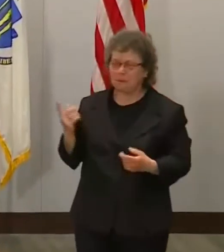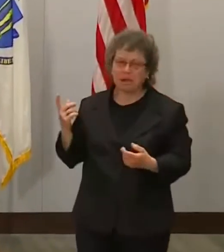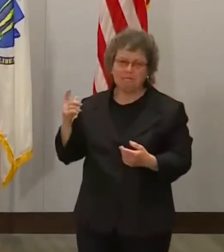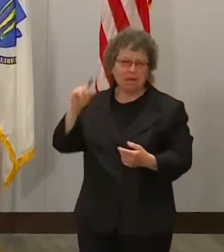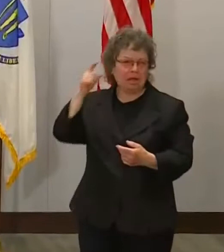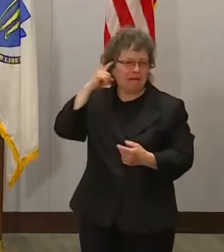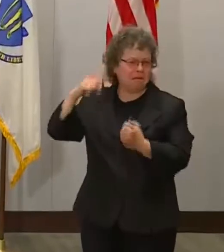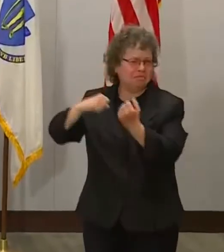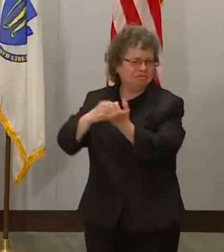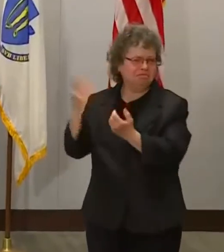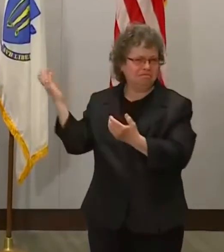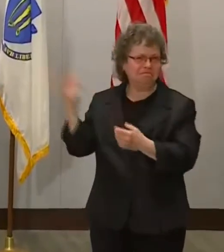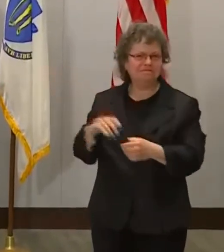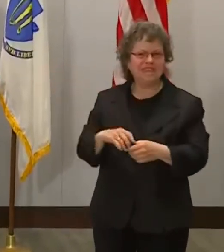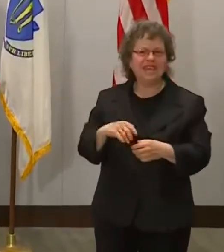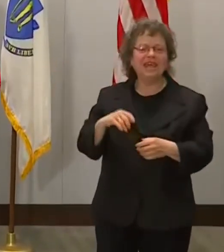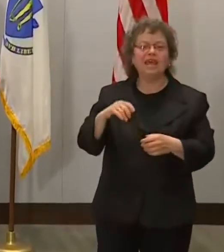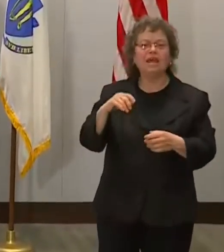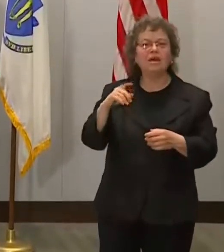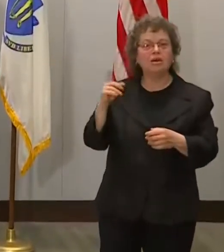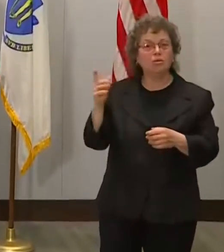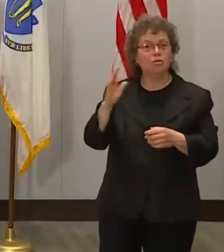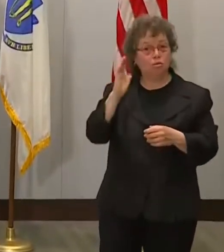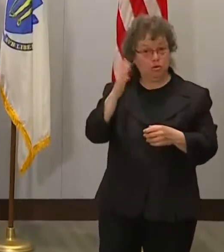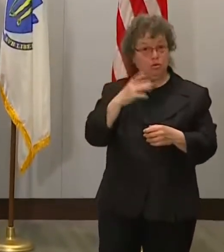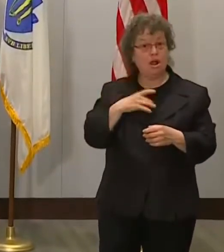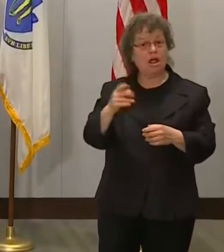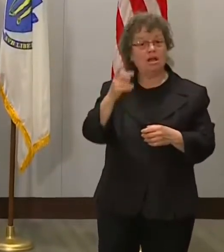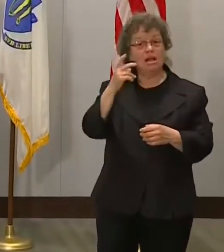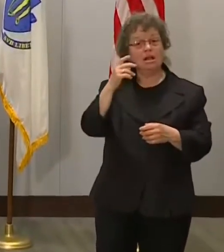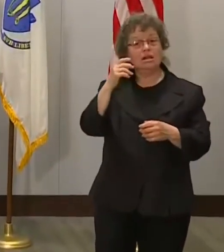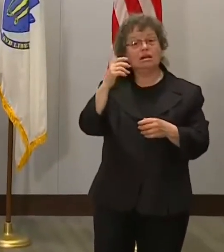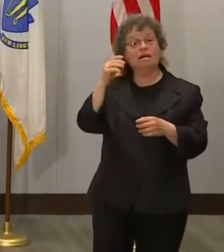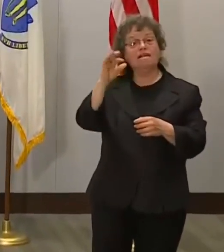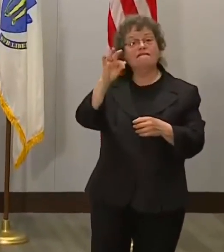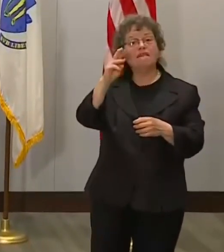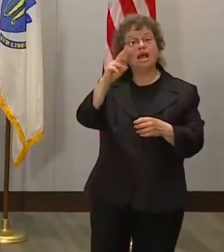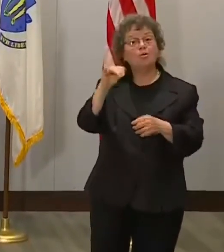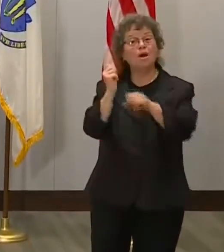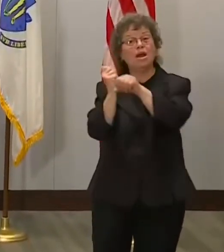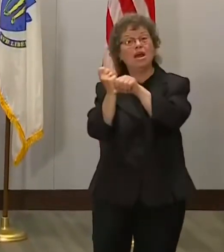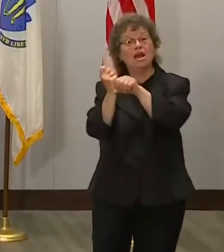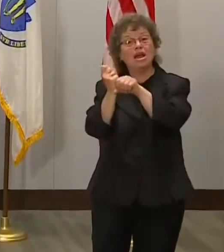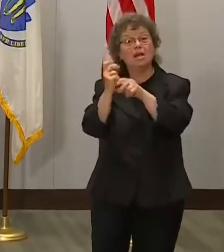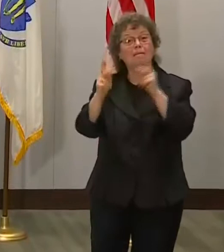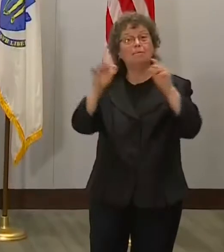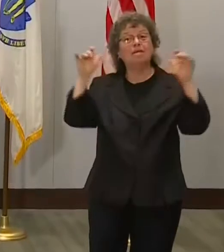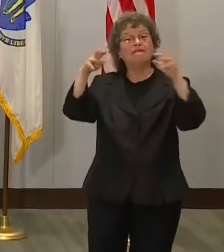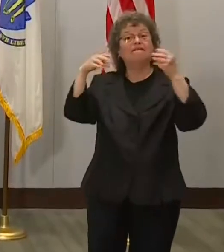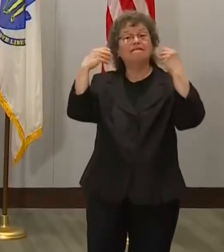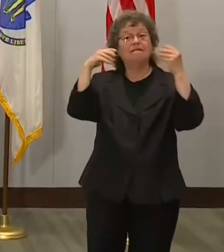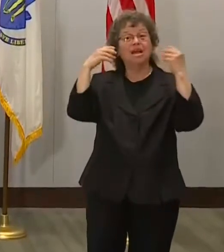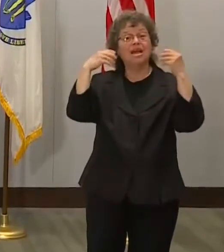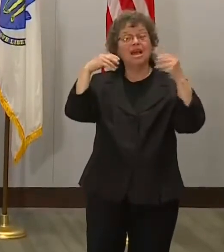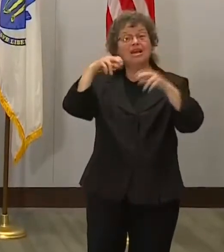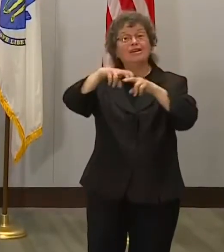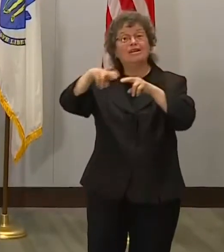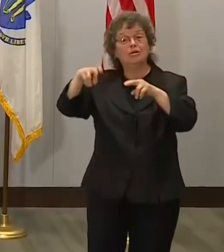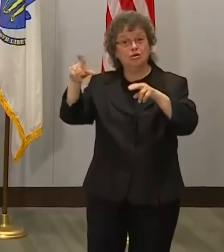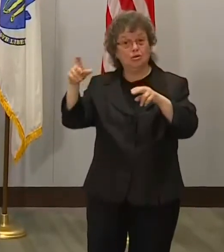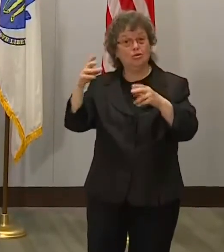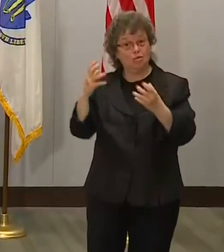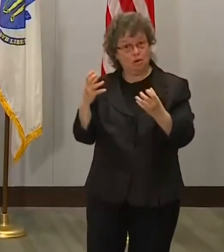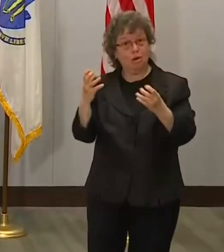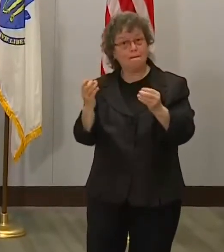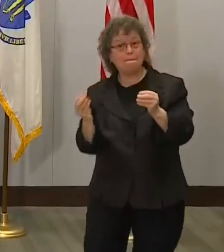you. Would you like to see increased capacity in Fenway since it's outside, more people are having vaccines, and do you think it would be